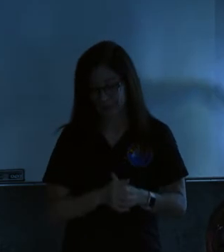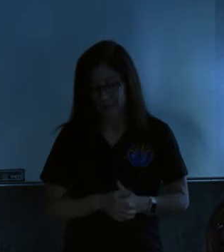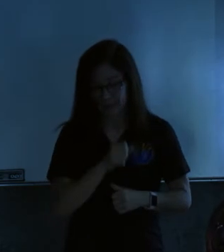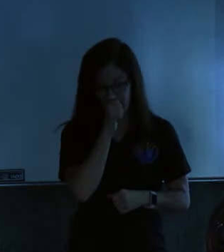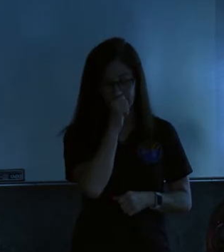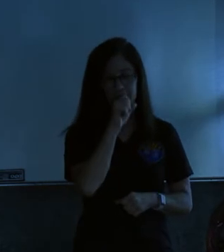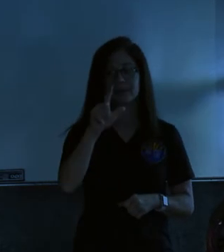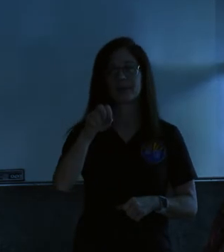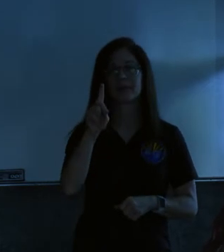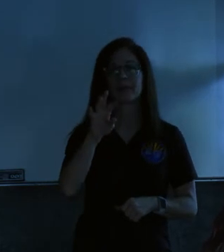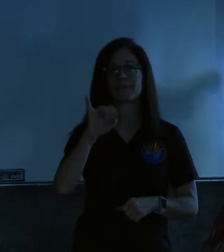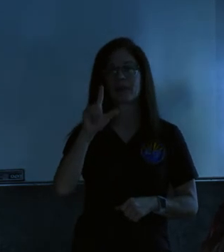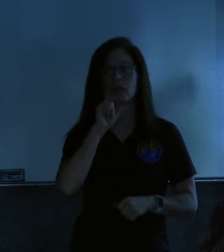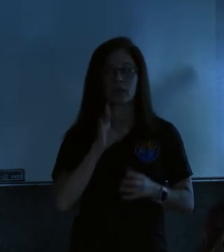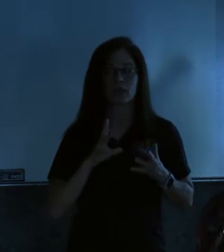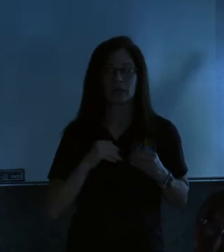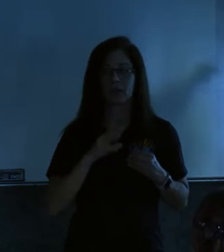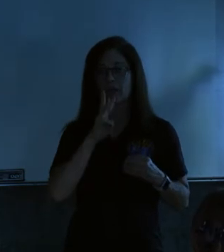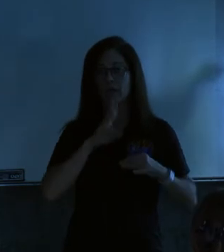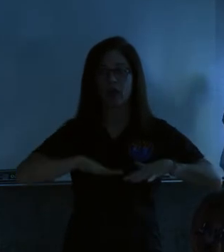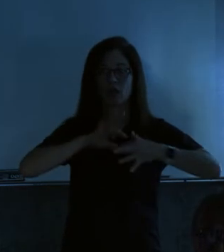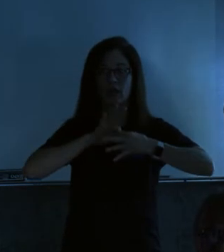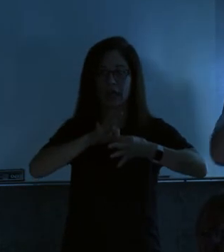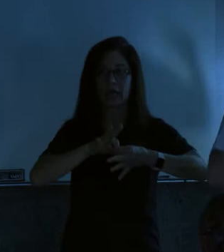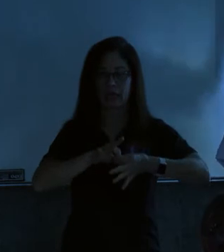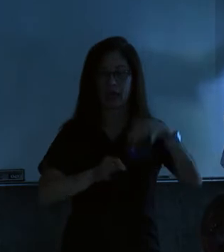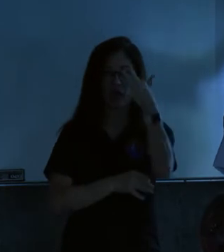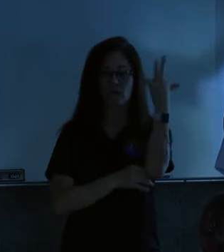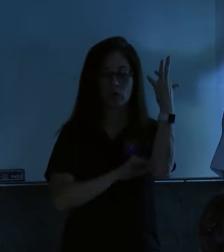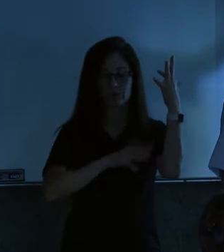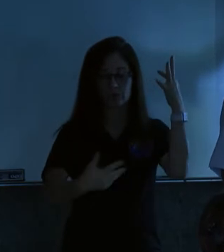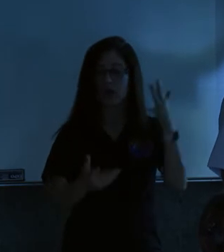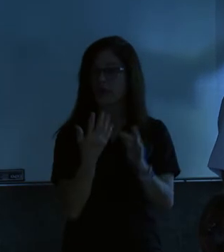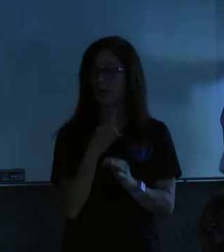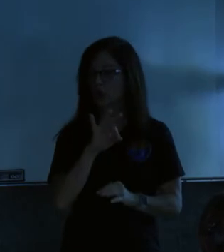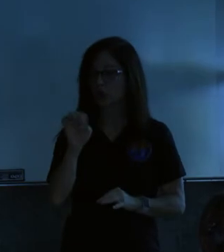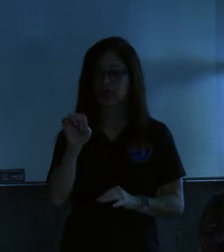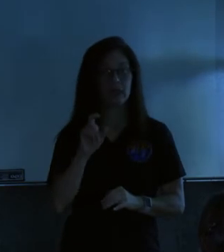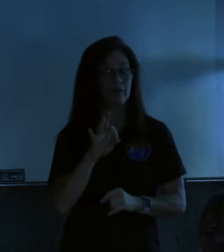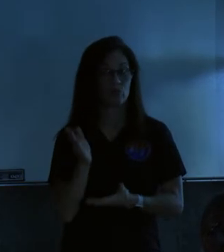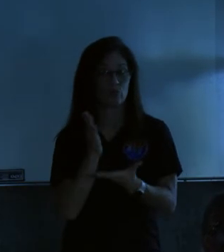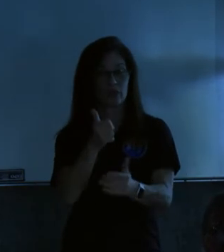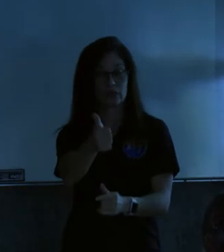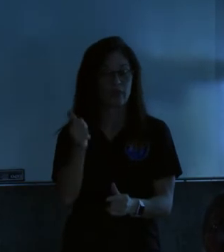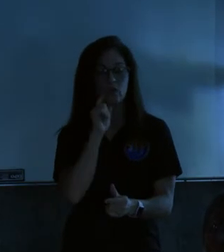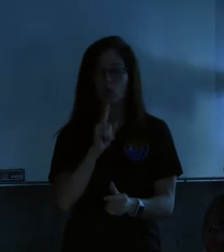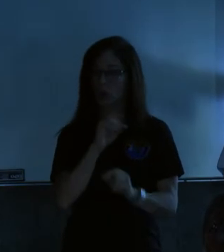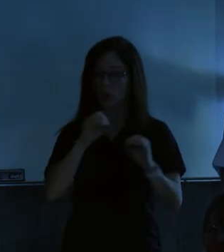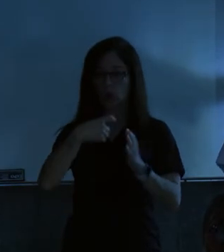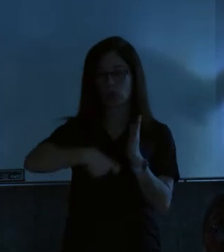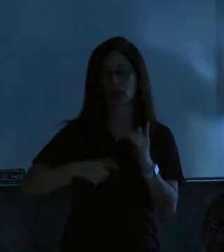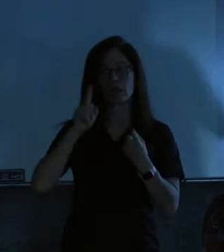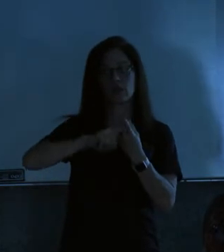The landfill will take flood-related forest debris free of charge. If you take it there, they will take it free of charge until Friday,